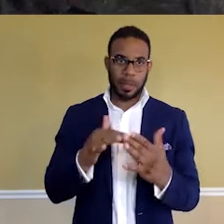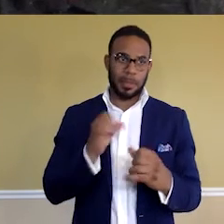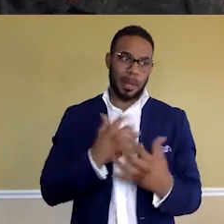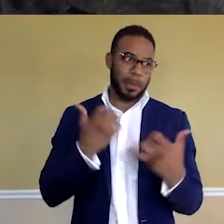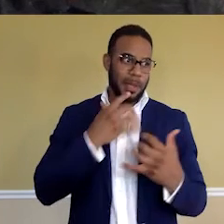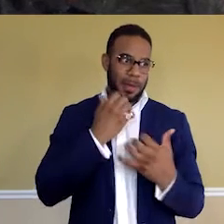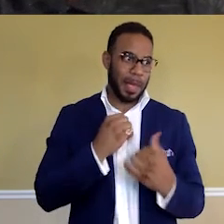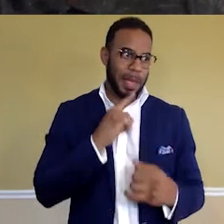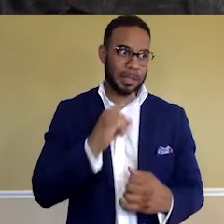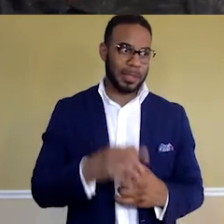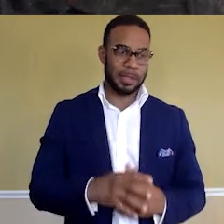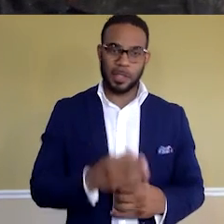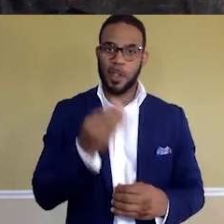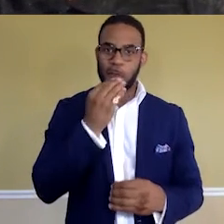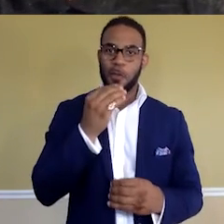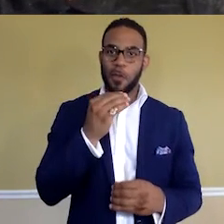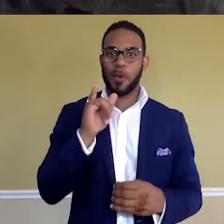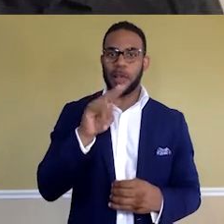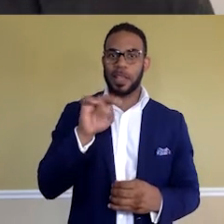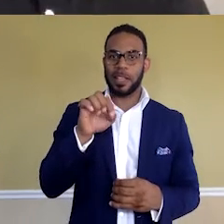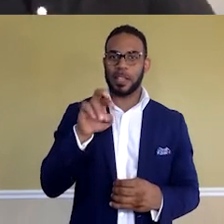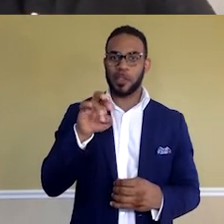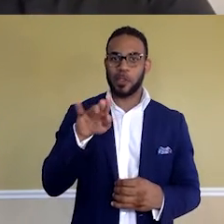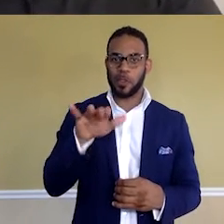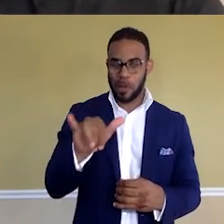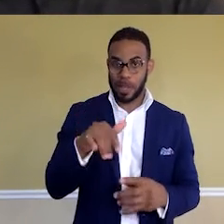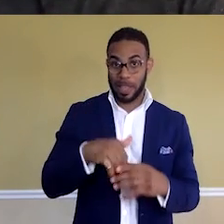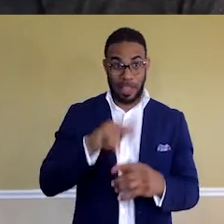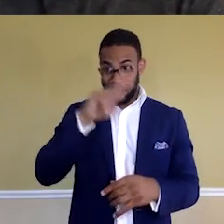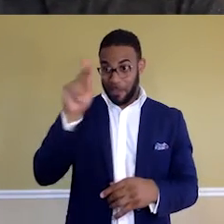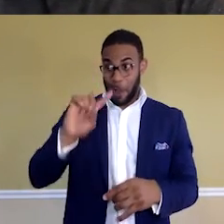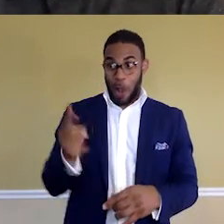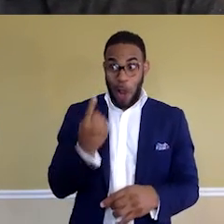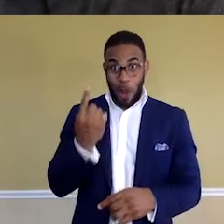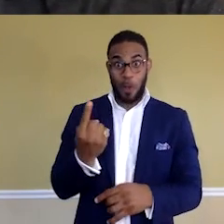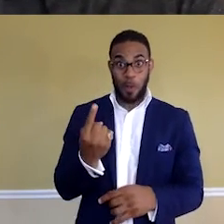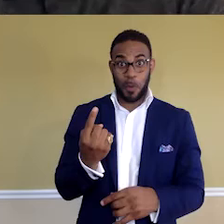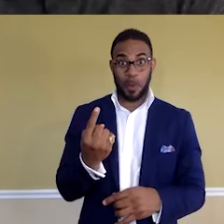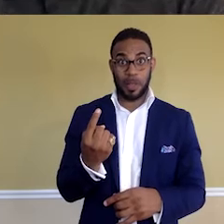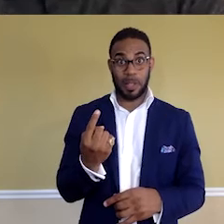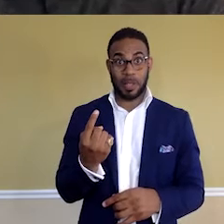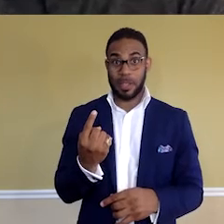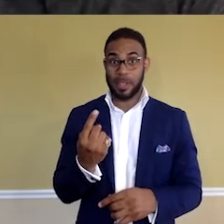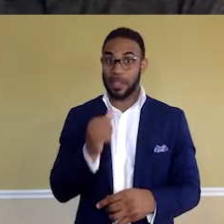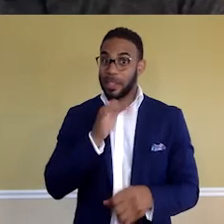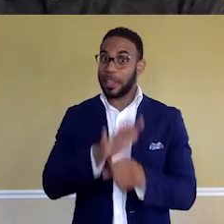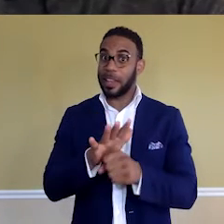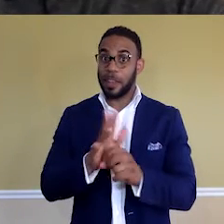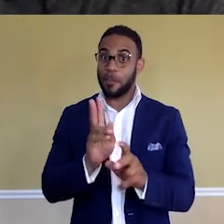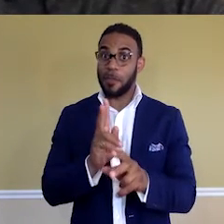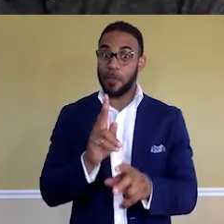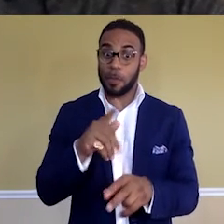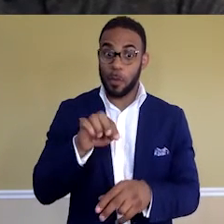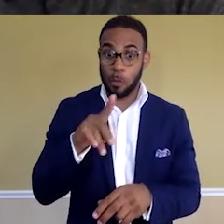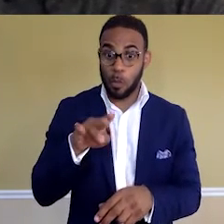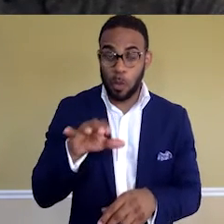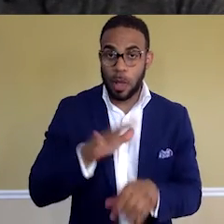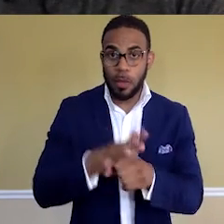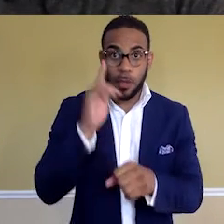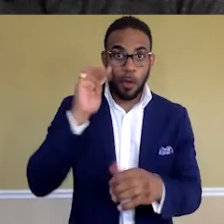food insecurity. In Philadelphia alone, there isn't enough produce available for low-income families.